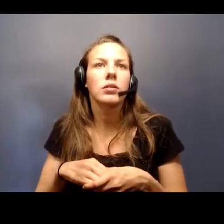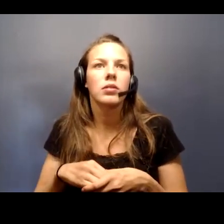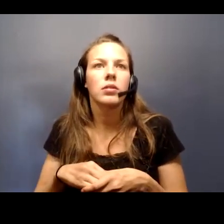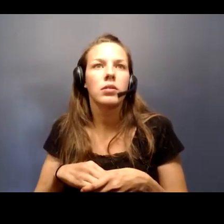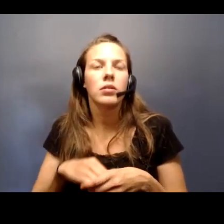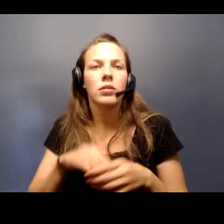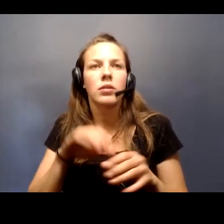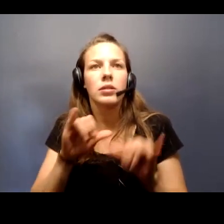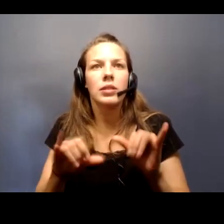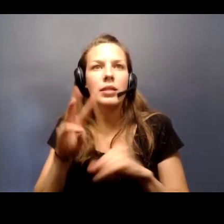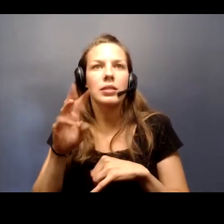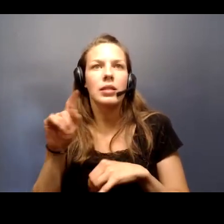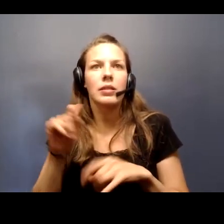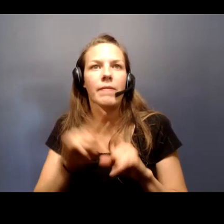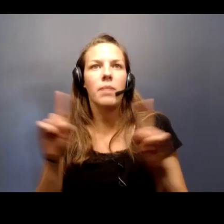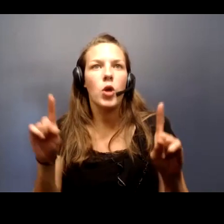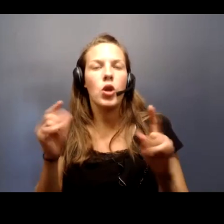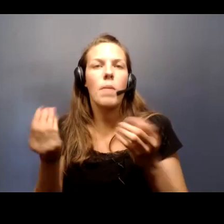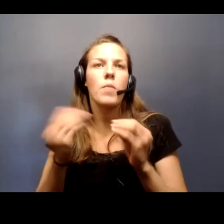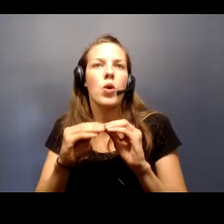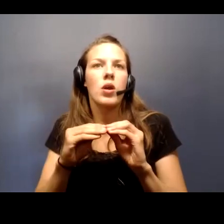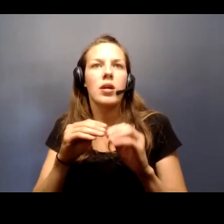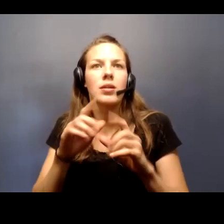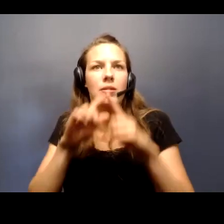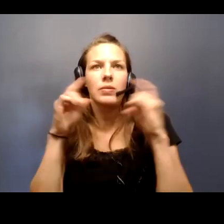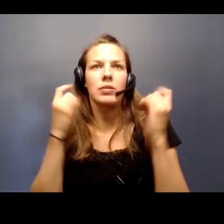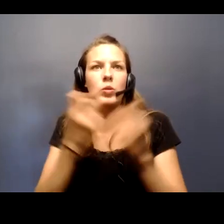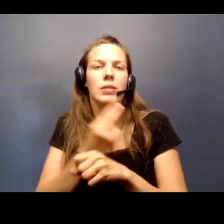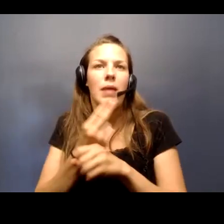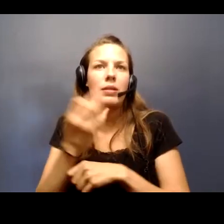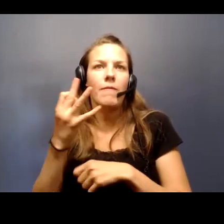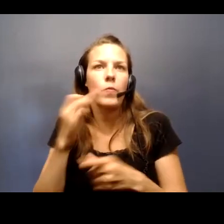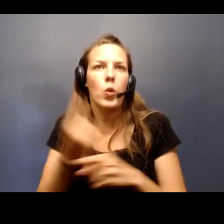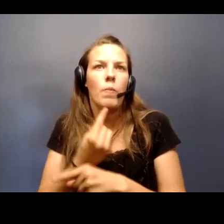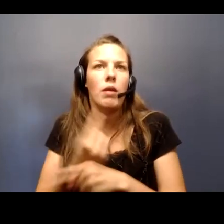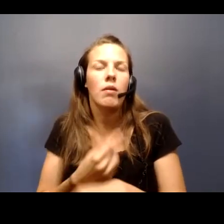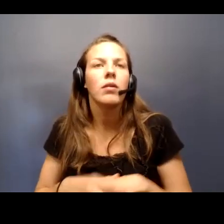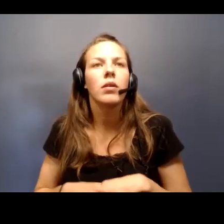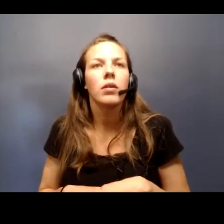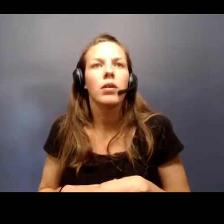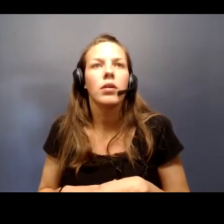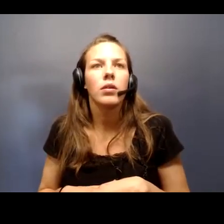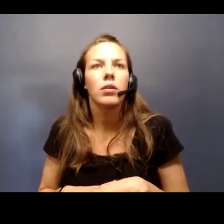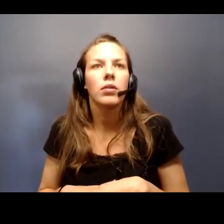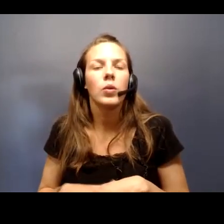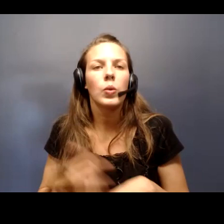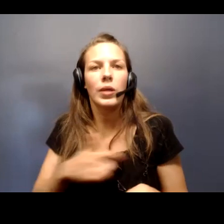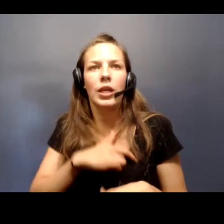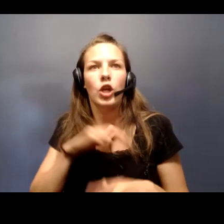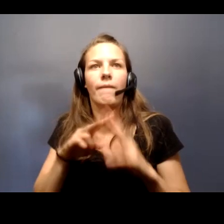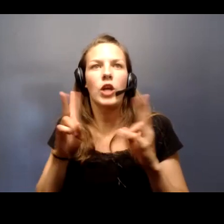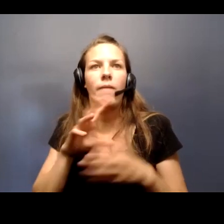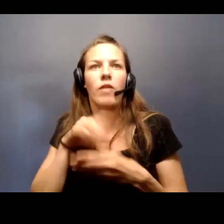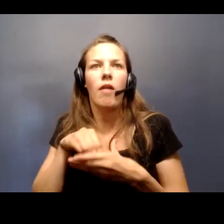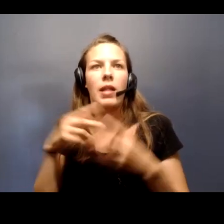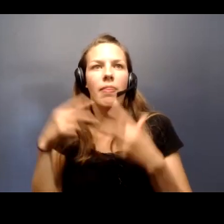Stay six feet apart or more and wear masks is appropriate. We're very involved at the health department